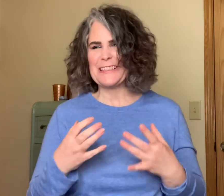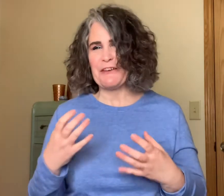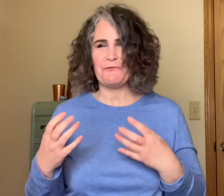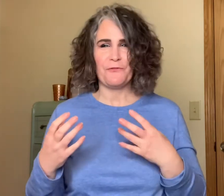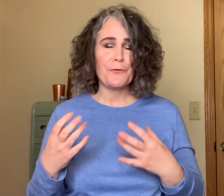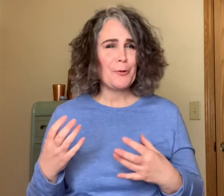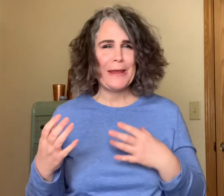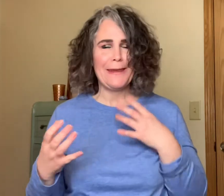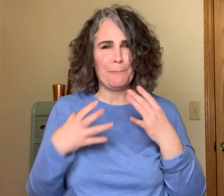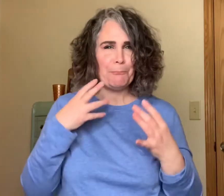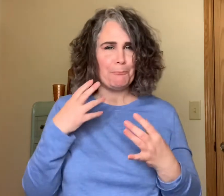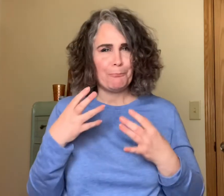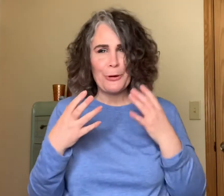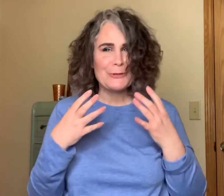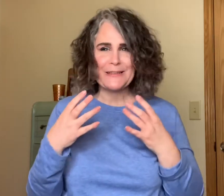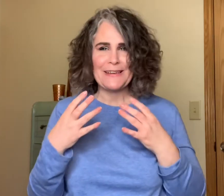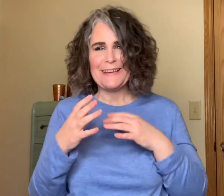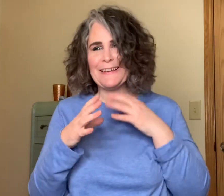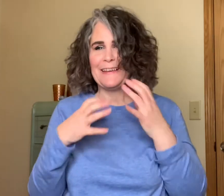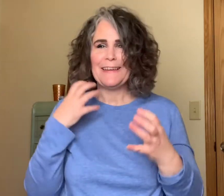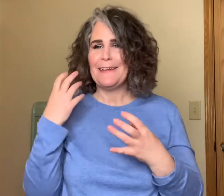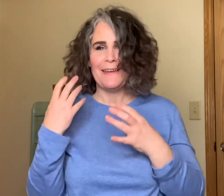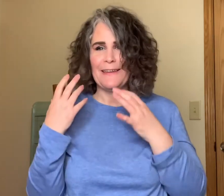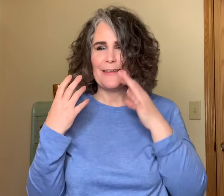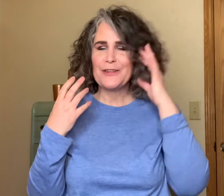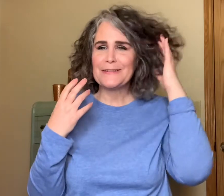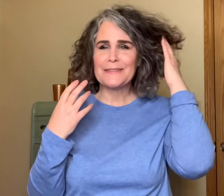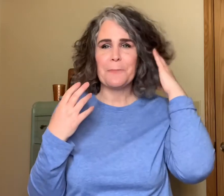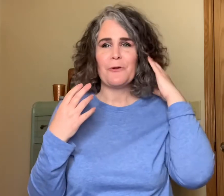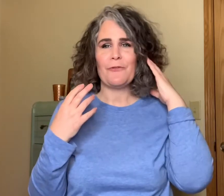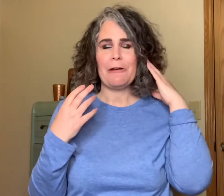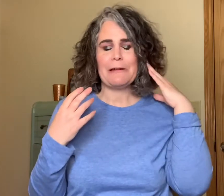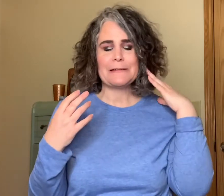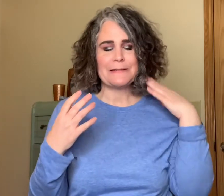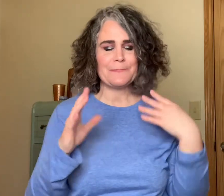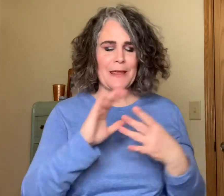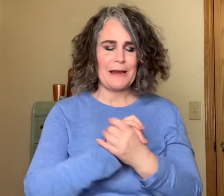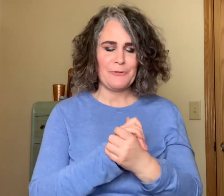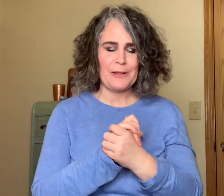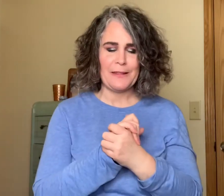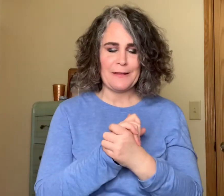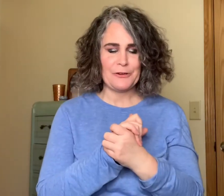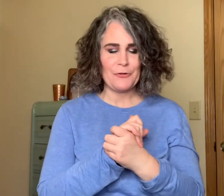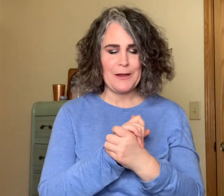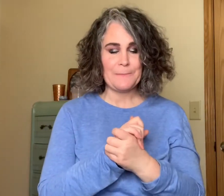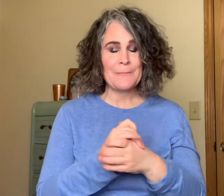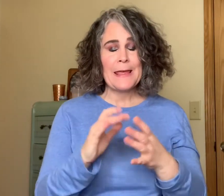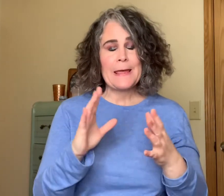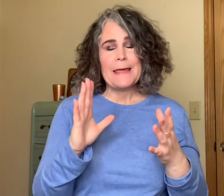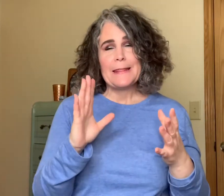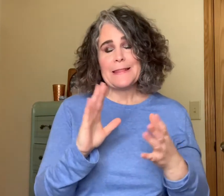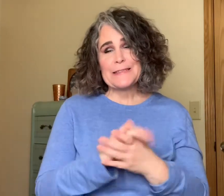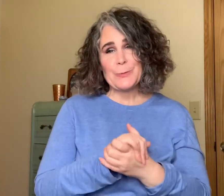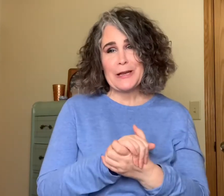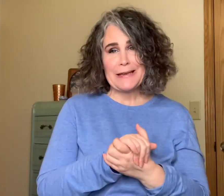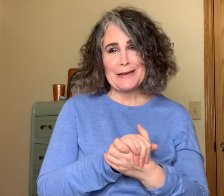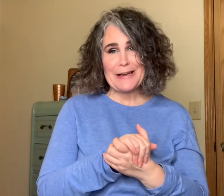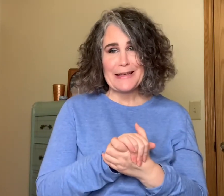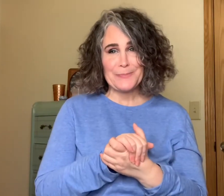a fruity boozy summer fragrance and I'd really like to try it this one has been